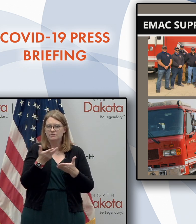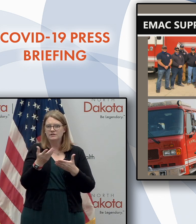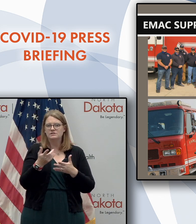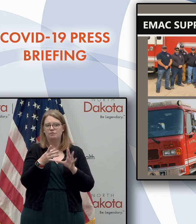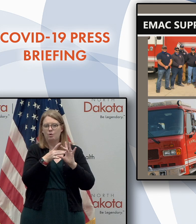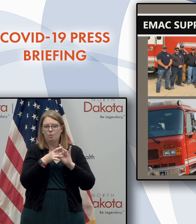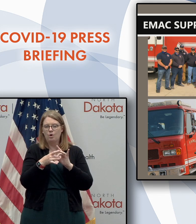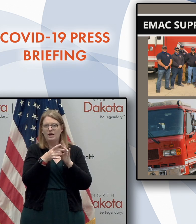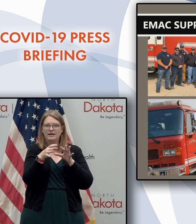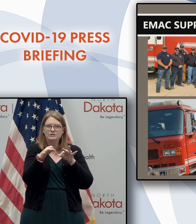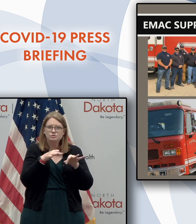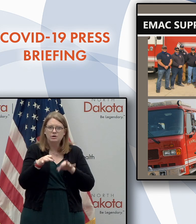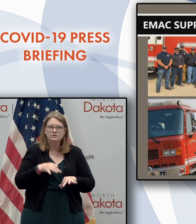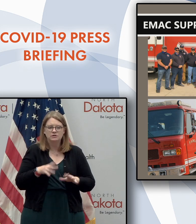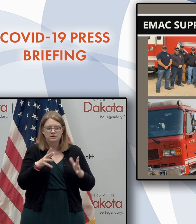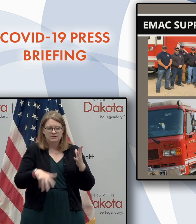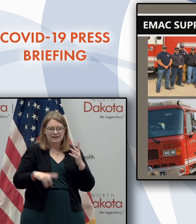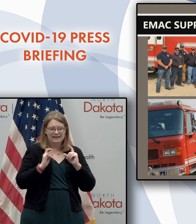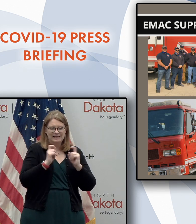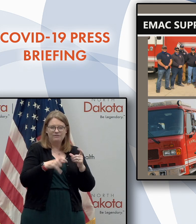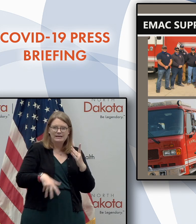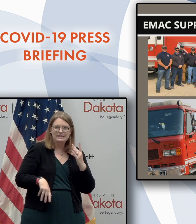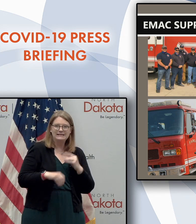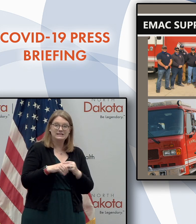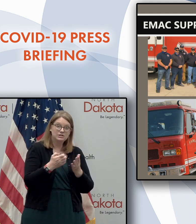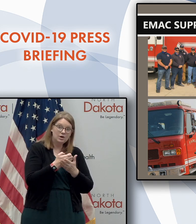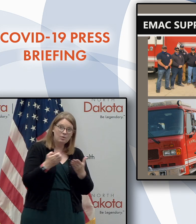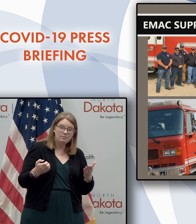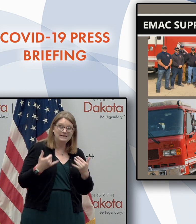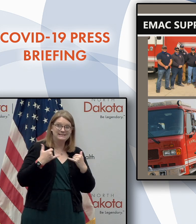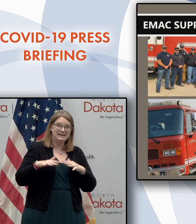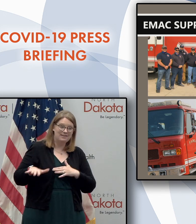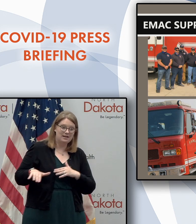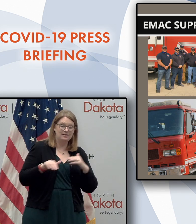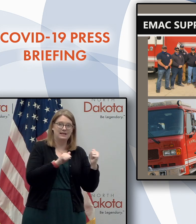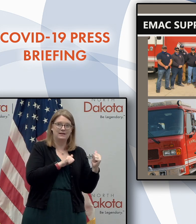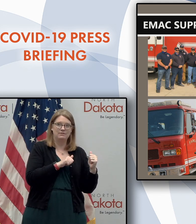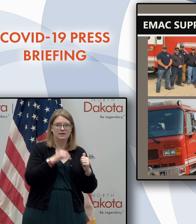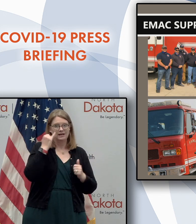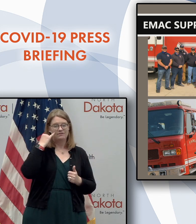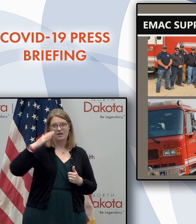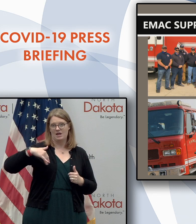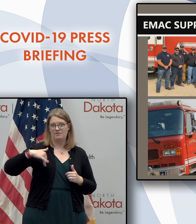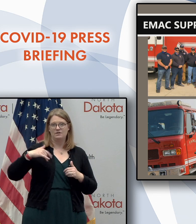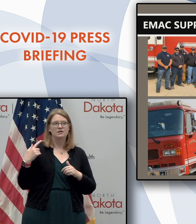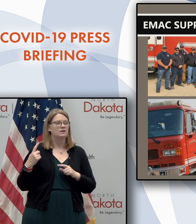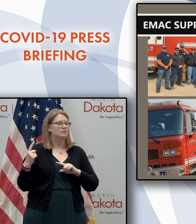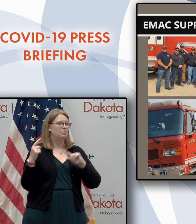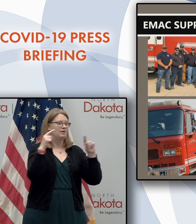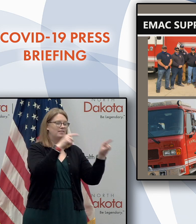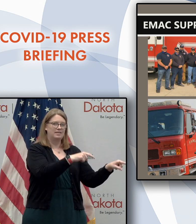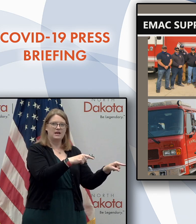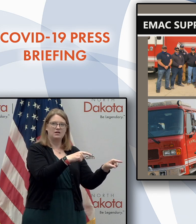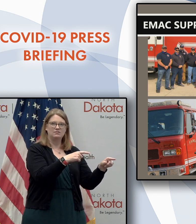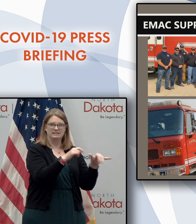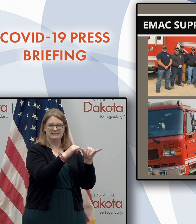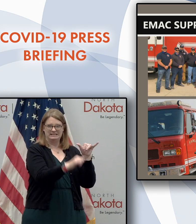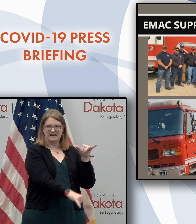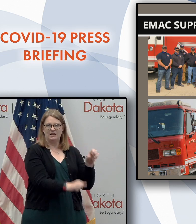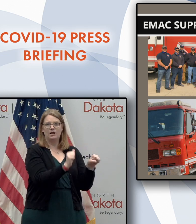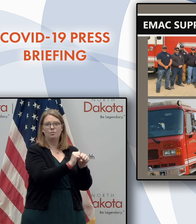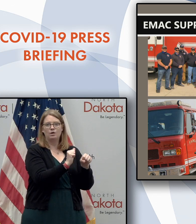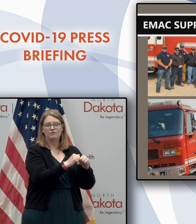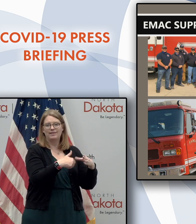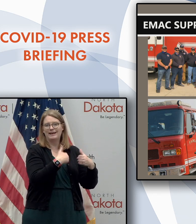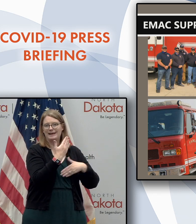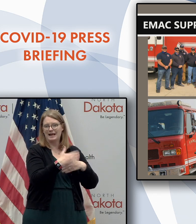instructions and to be issued additional equipment. Uh, they'll leave today. If they haven't already, they'll be boots on the ground in Oregon for the next 14 days.